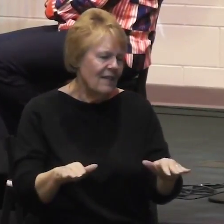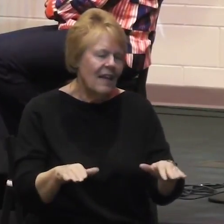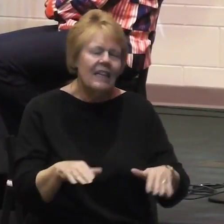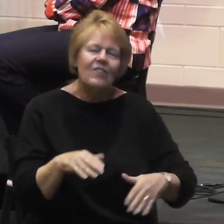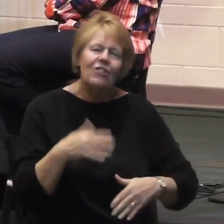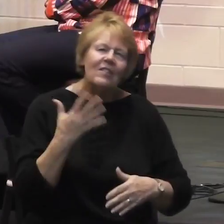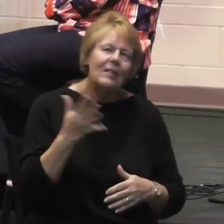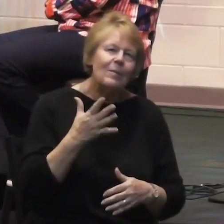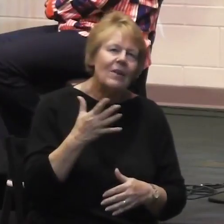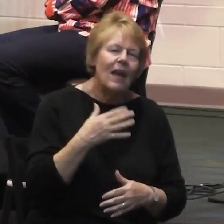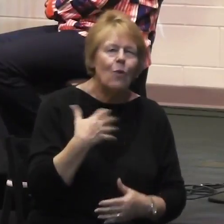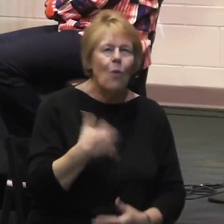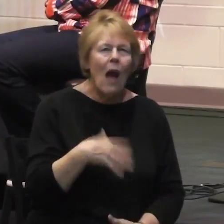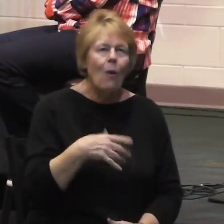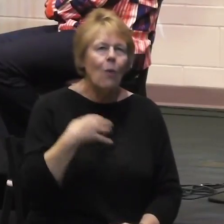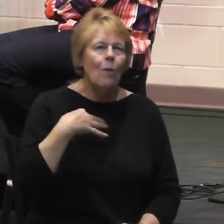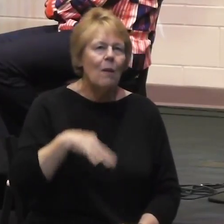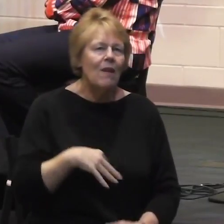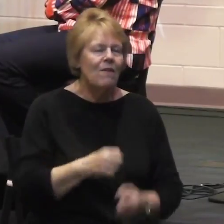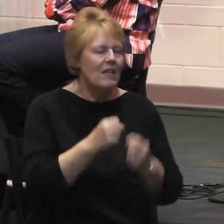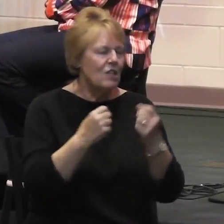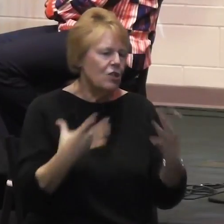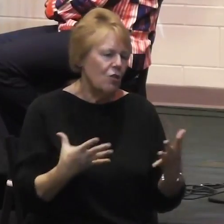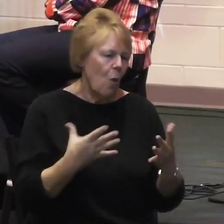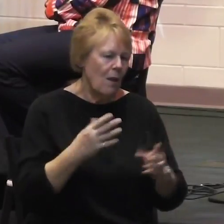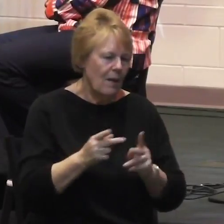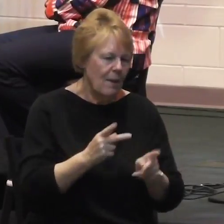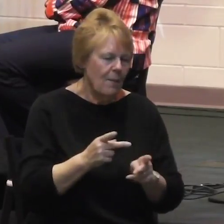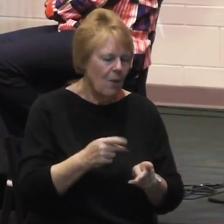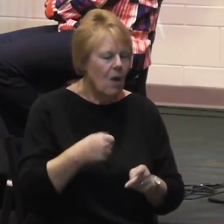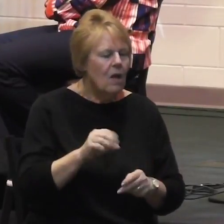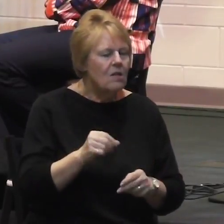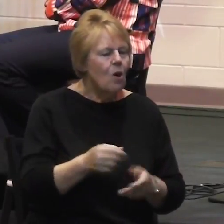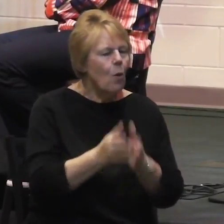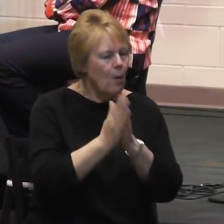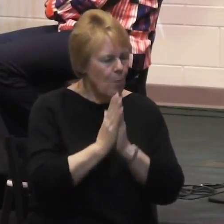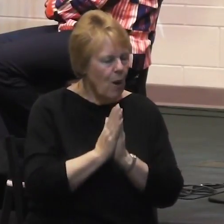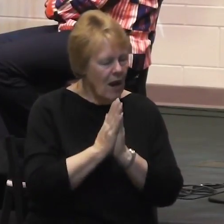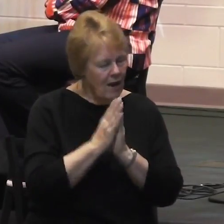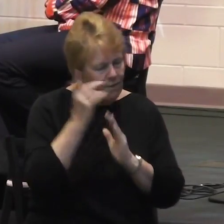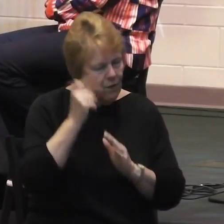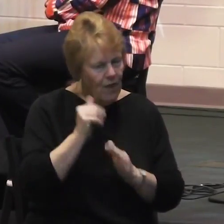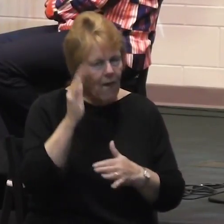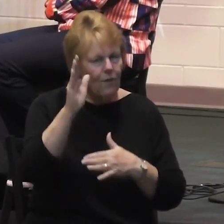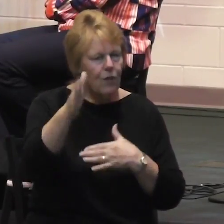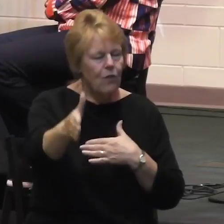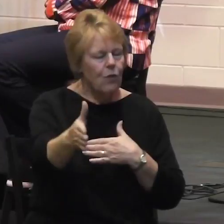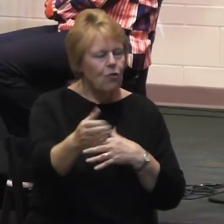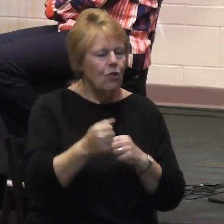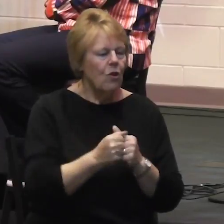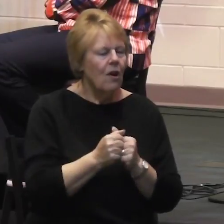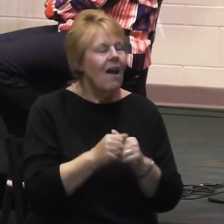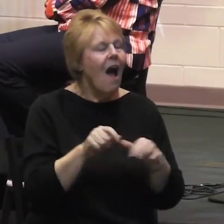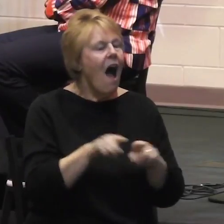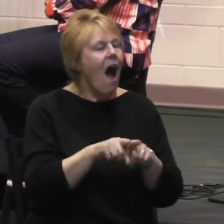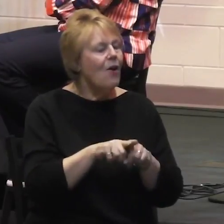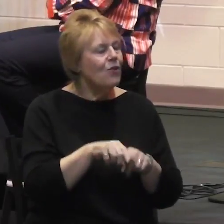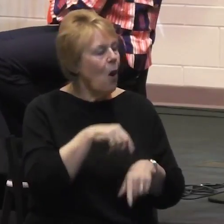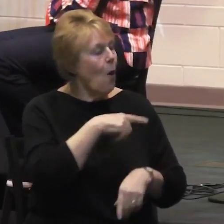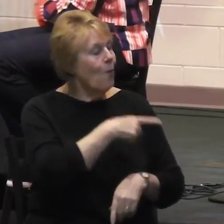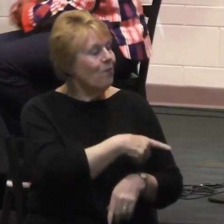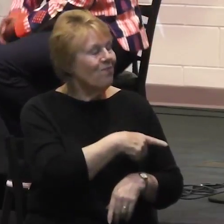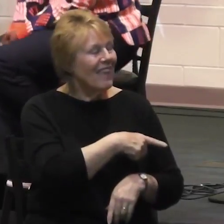So that's something we're praying about for the years ahead. Let me also mention that he's a fan of the Nairobi